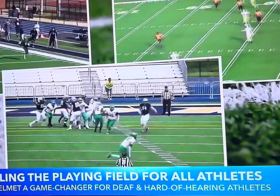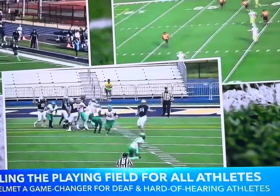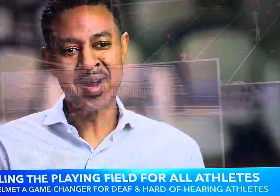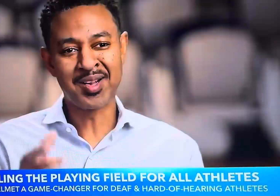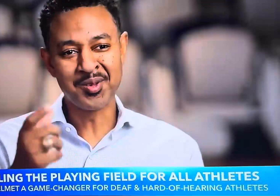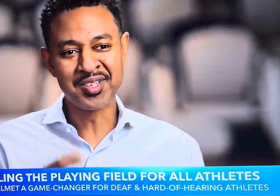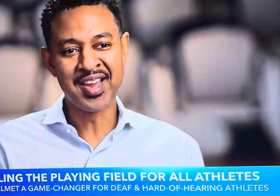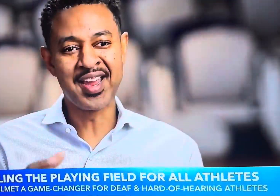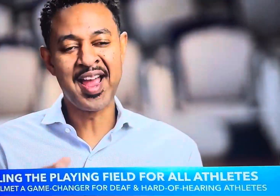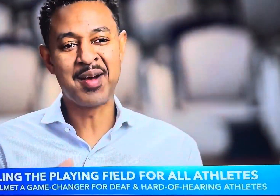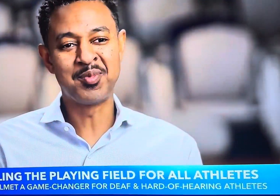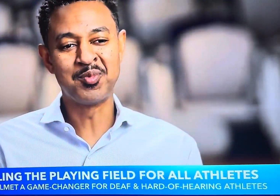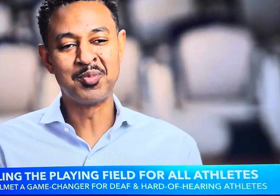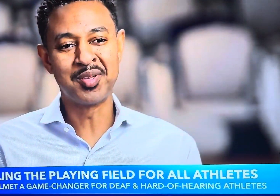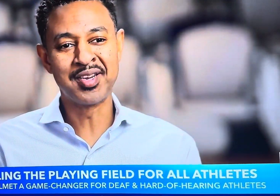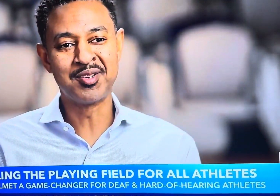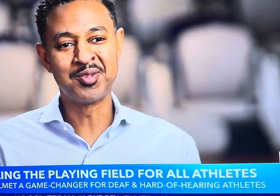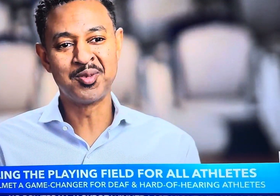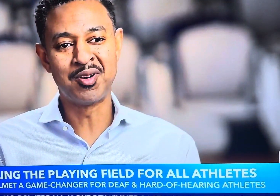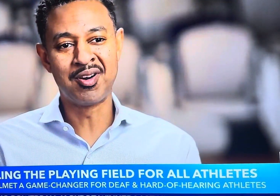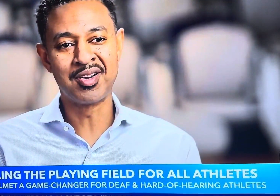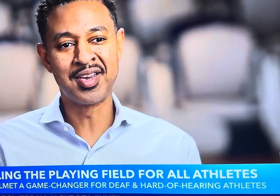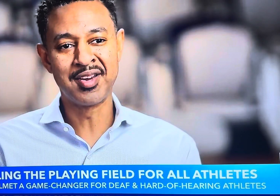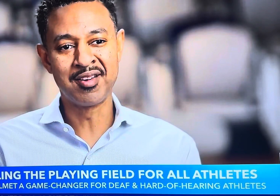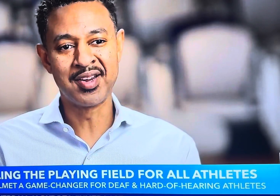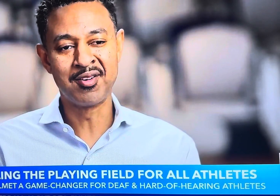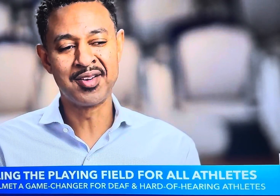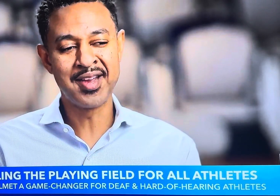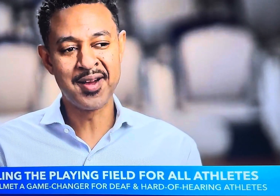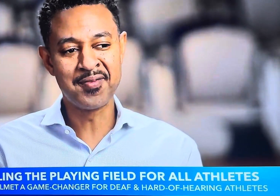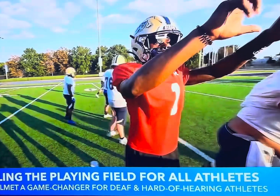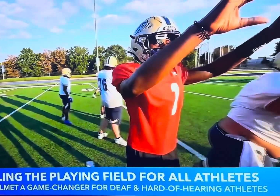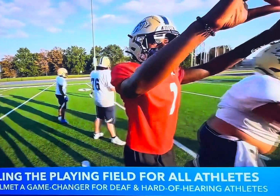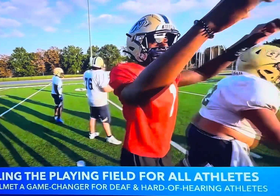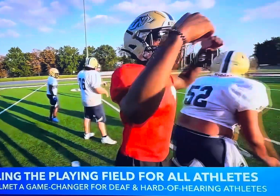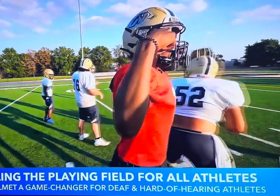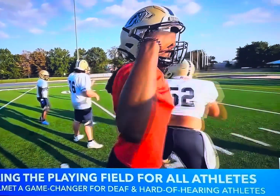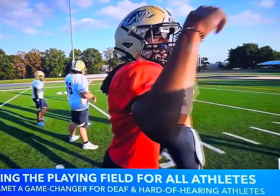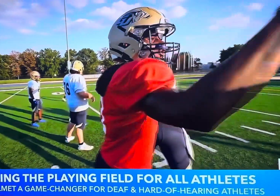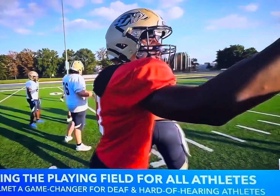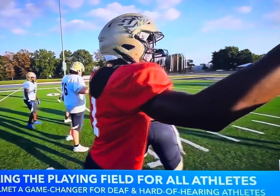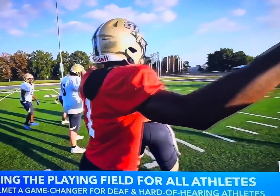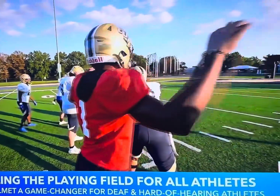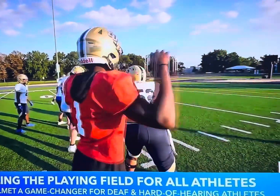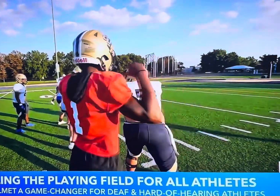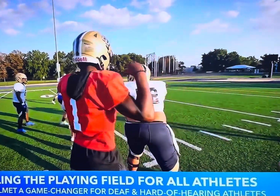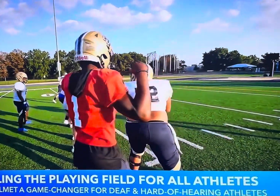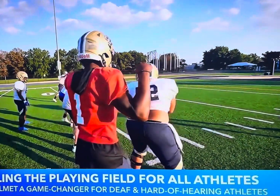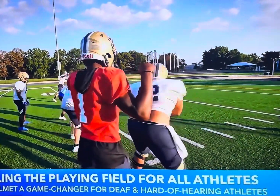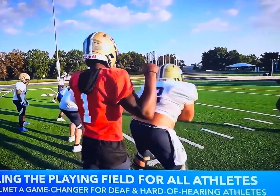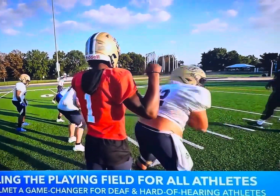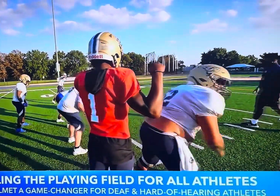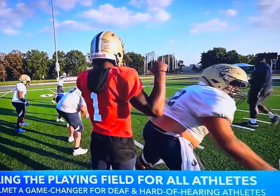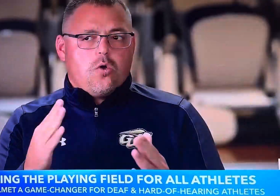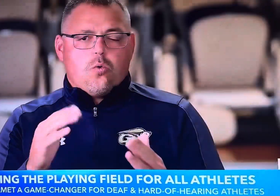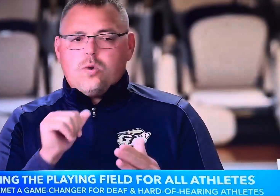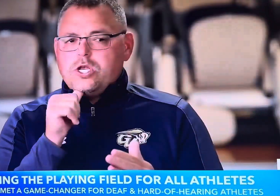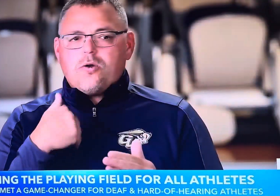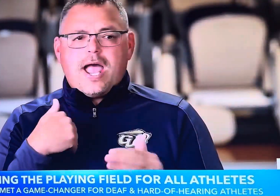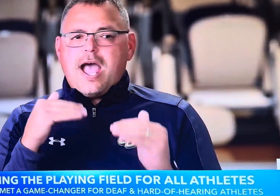By closing that gap with players who are hard of hearing or deaf, then the whole sport itself becomes more inclusive. We don't